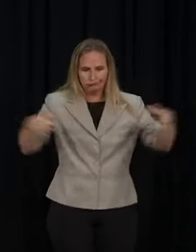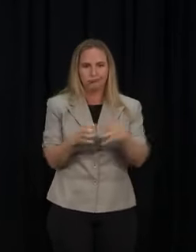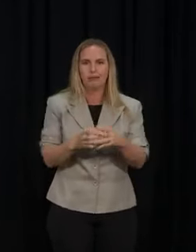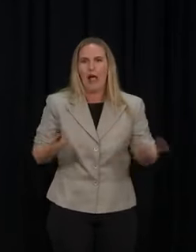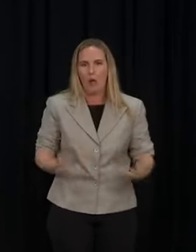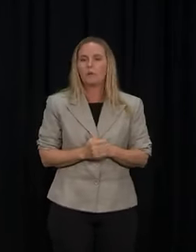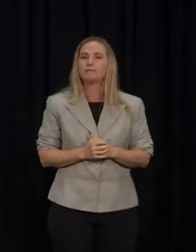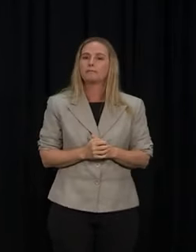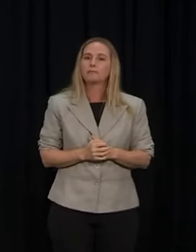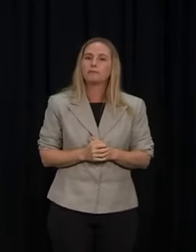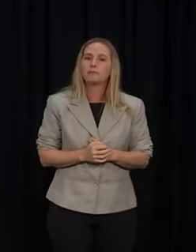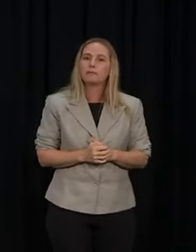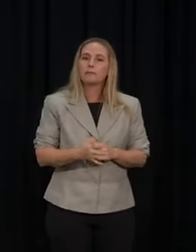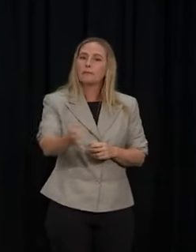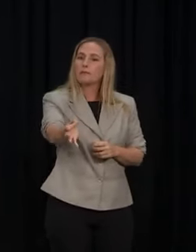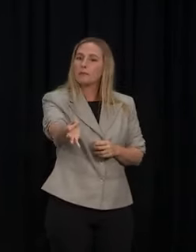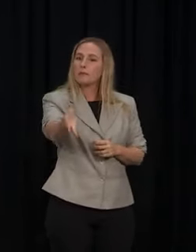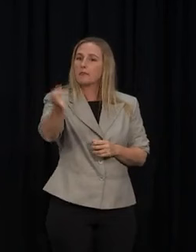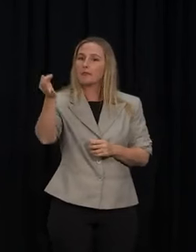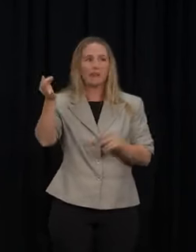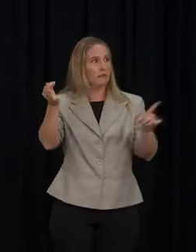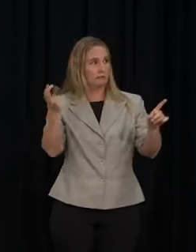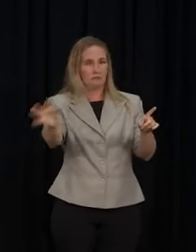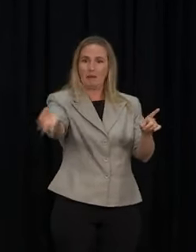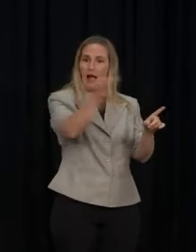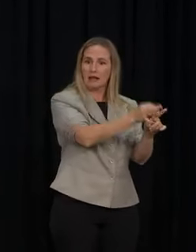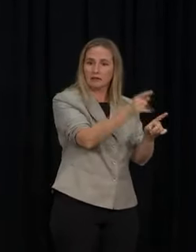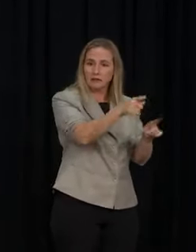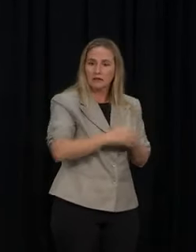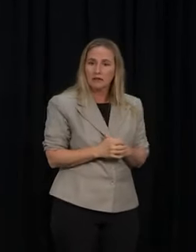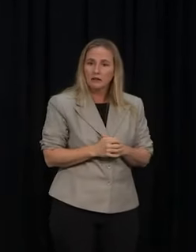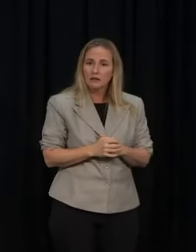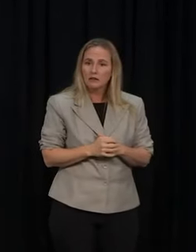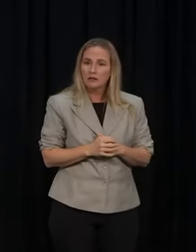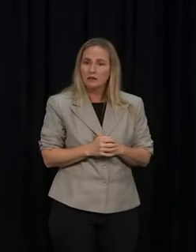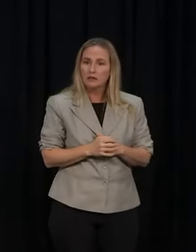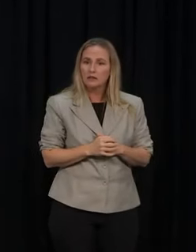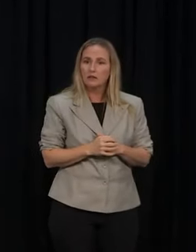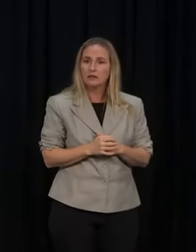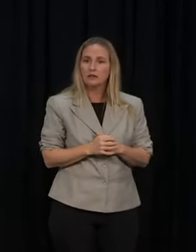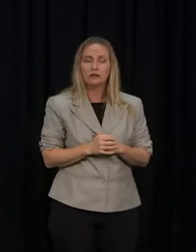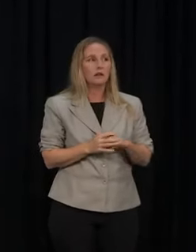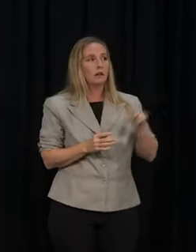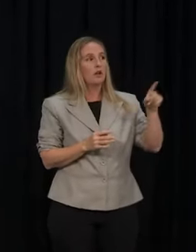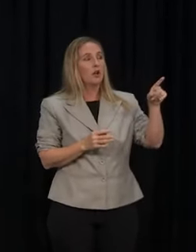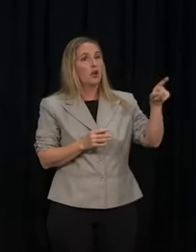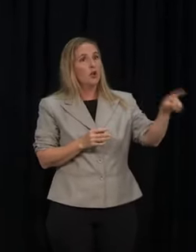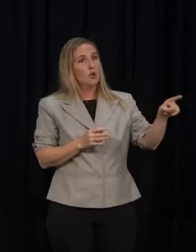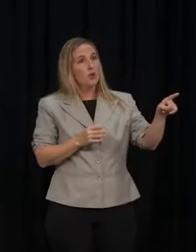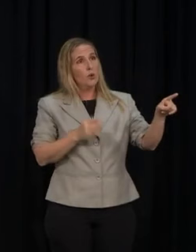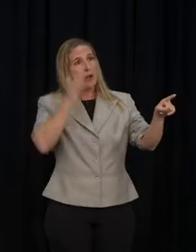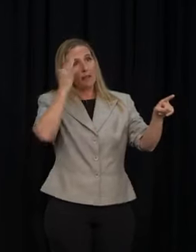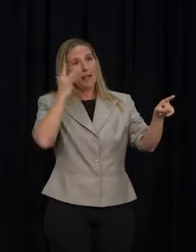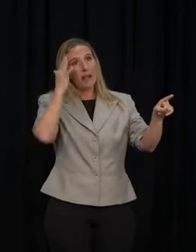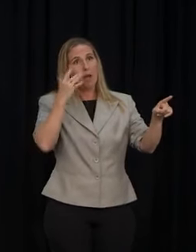question for you, maybe Minister Robertson. Have you looked at cutting off funding streams to the